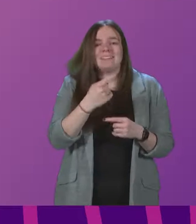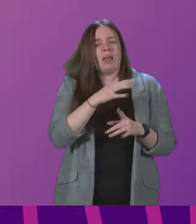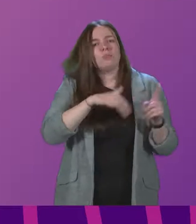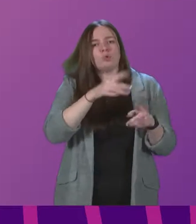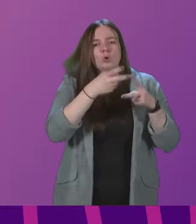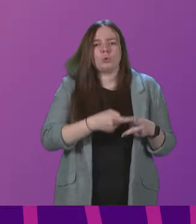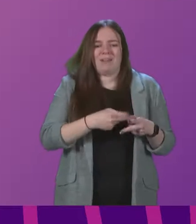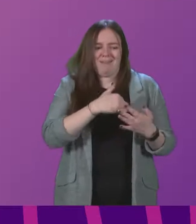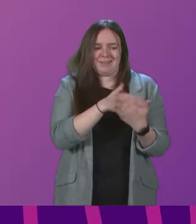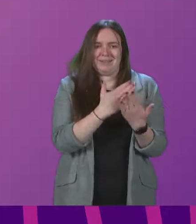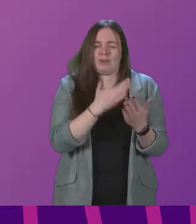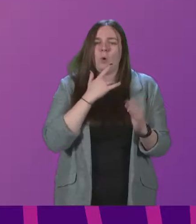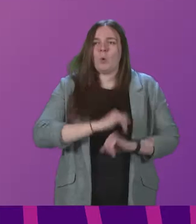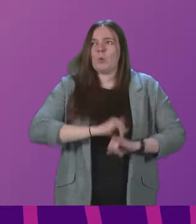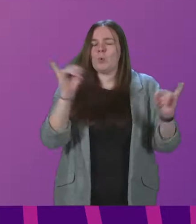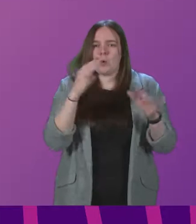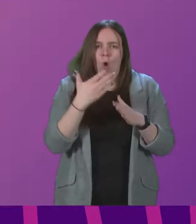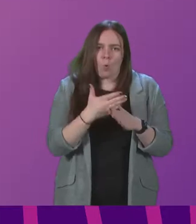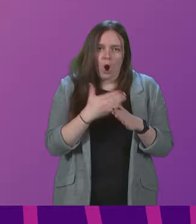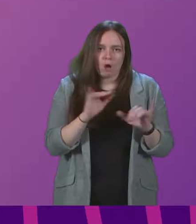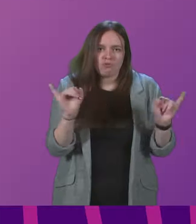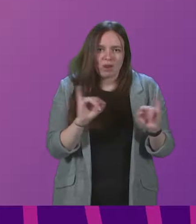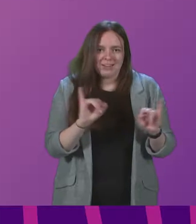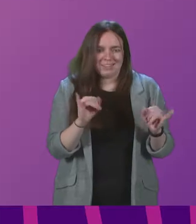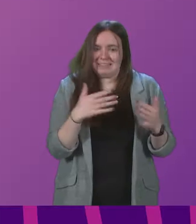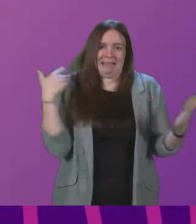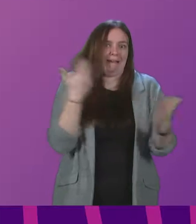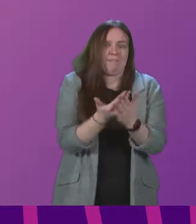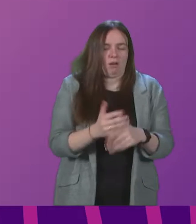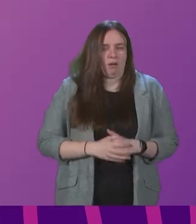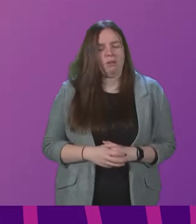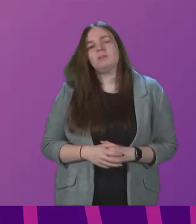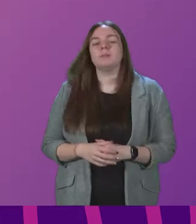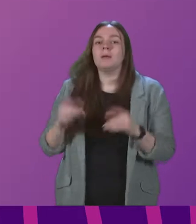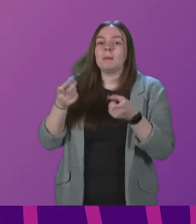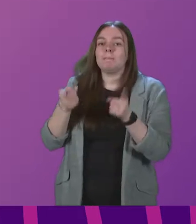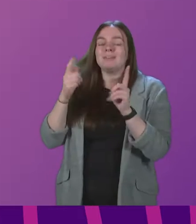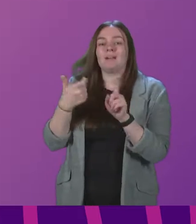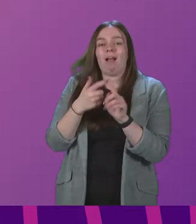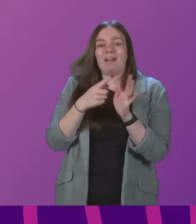facing the biggest workforce crisis it has ever experienced. Minister Kevin Stewart.